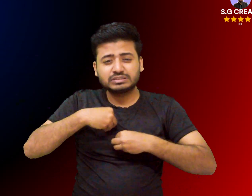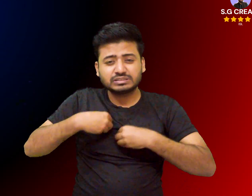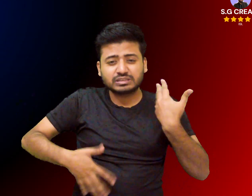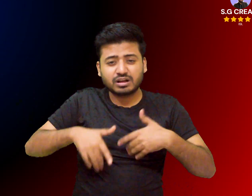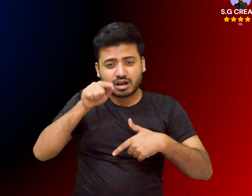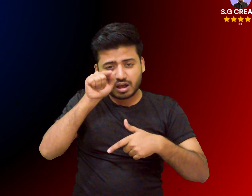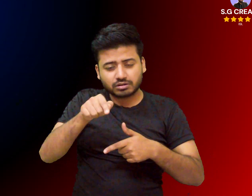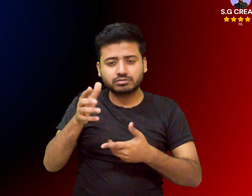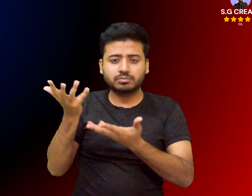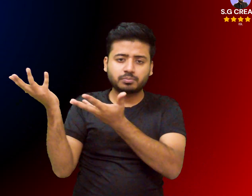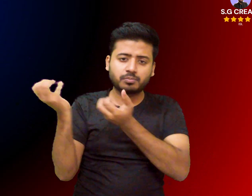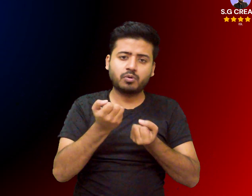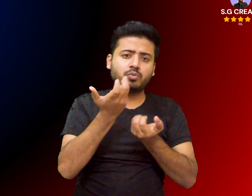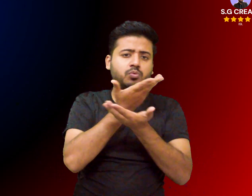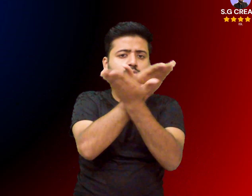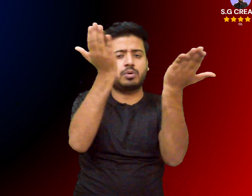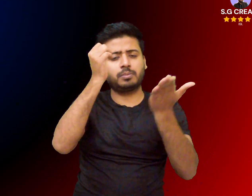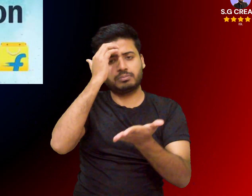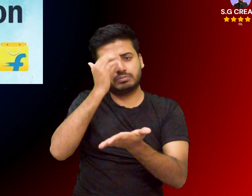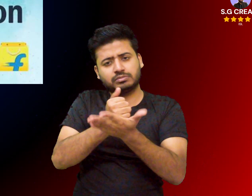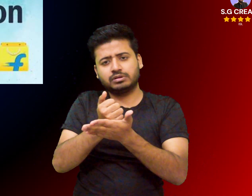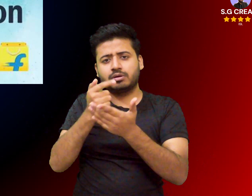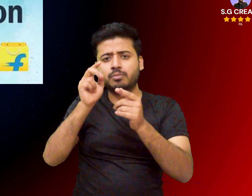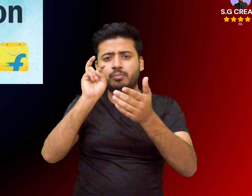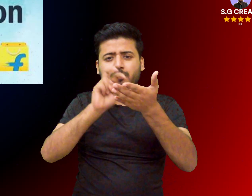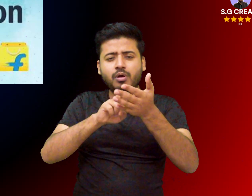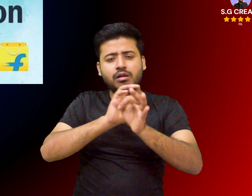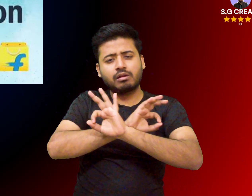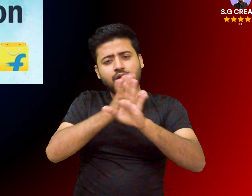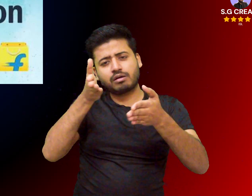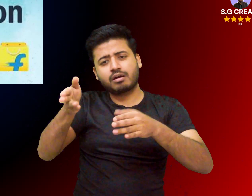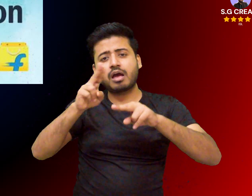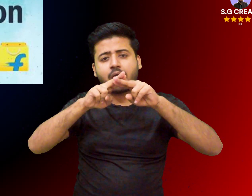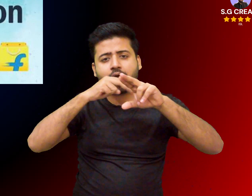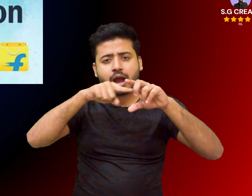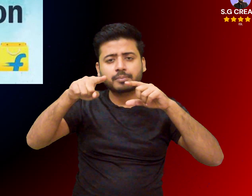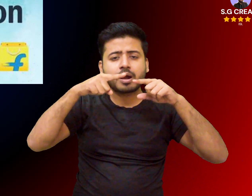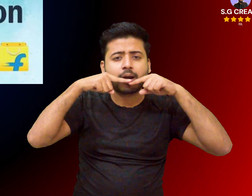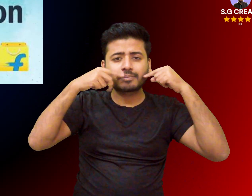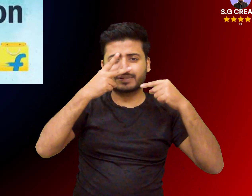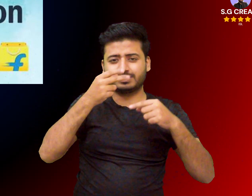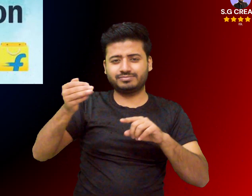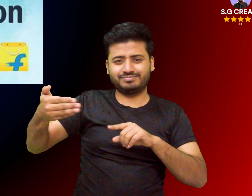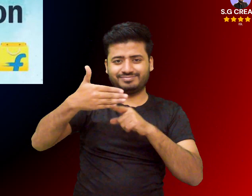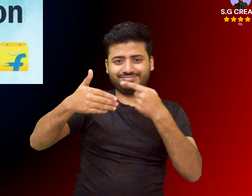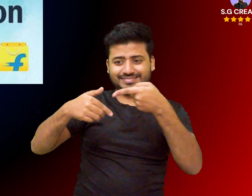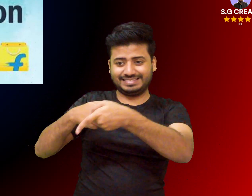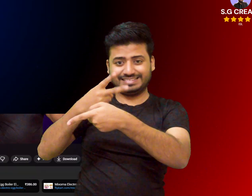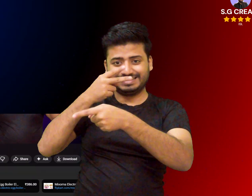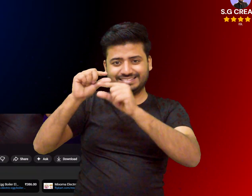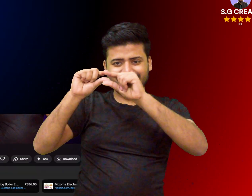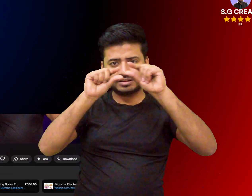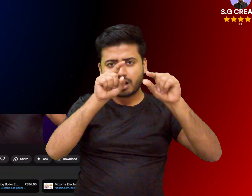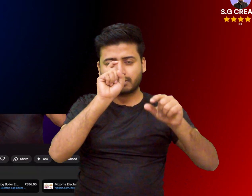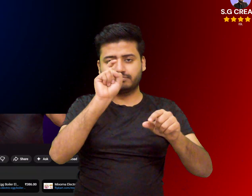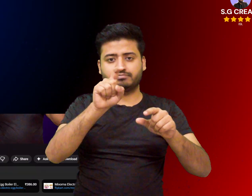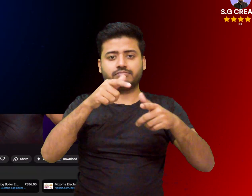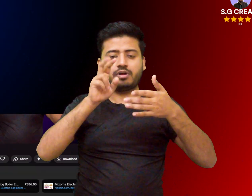within the whole extract including alpha-amirin beta-amirin lupiol and taraxasterol not from any